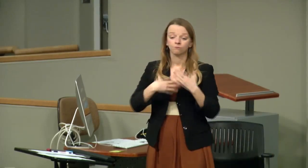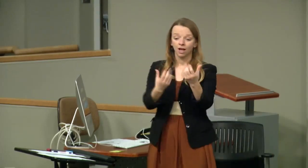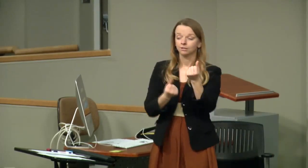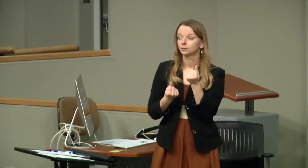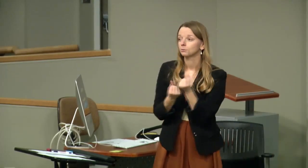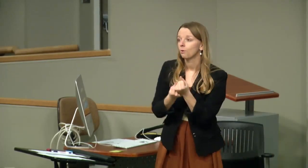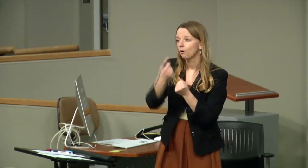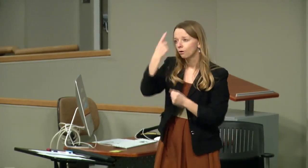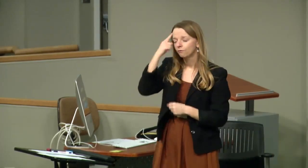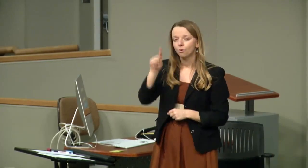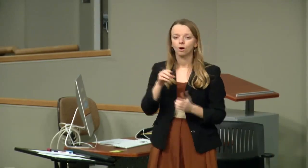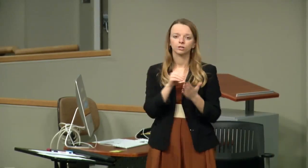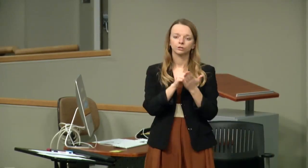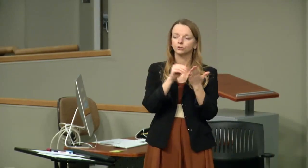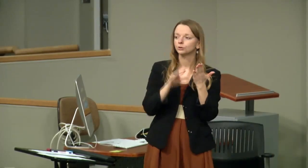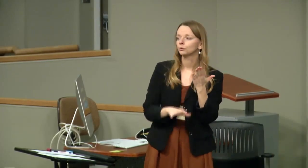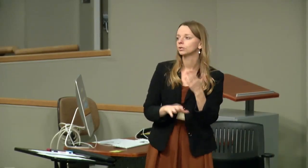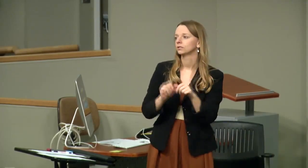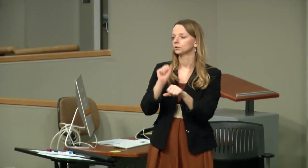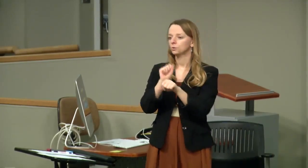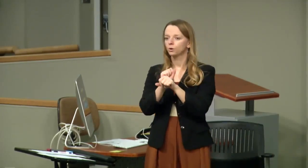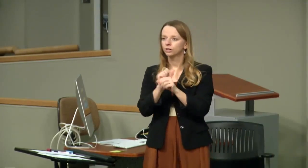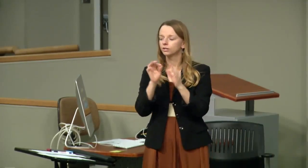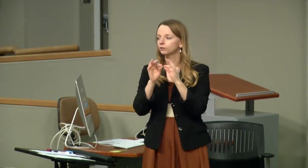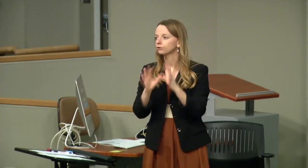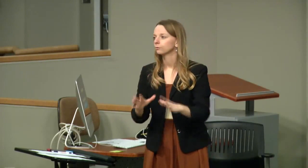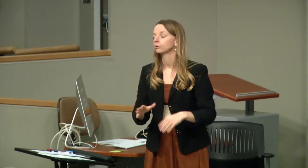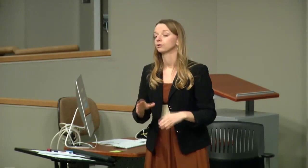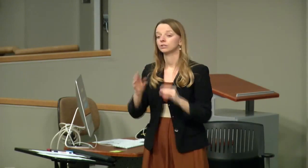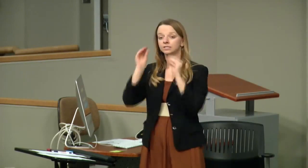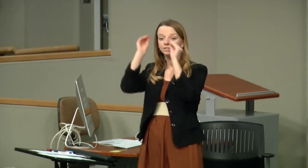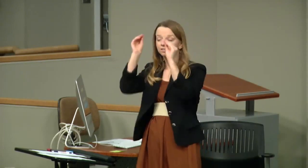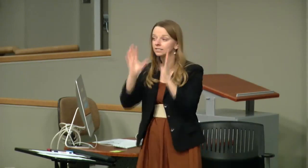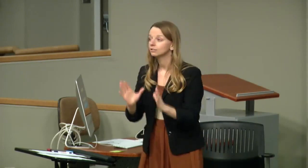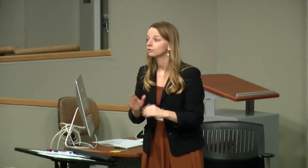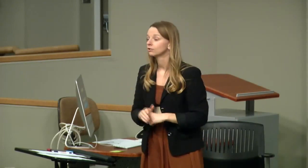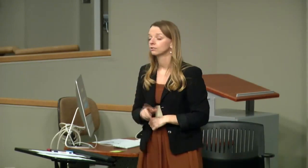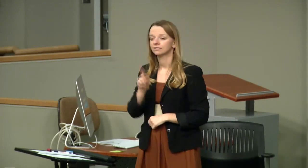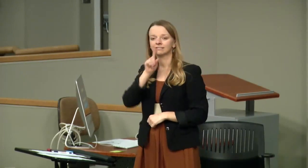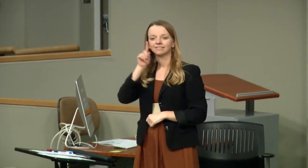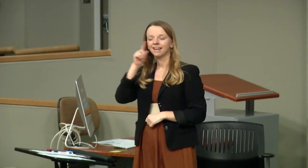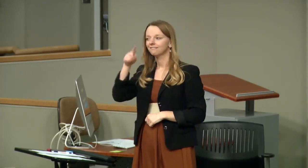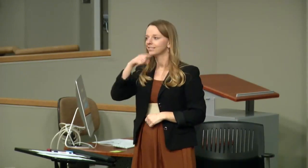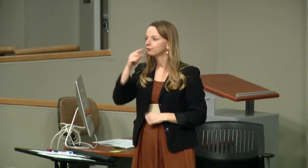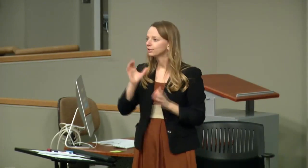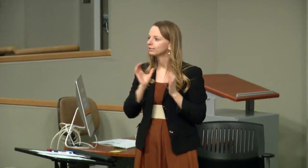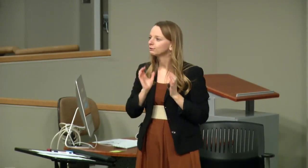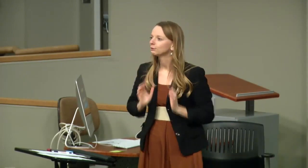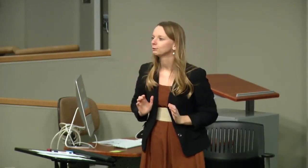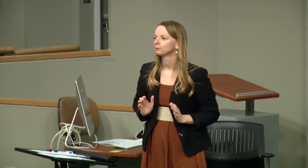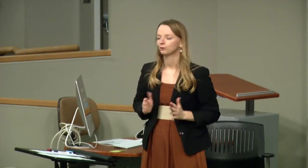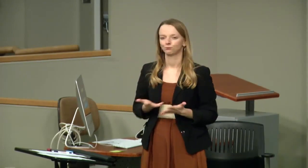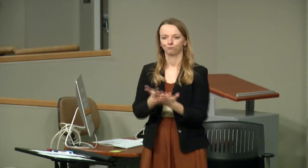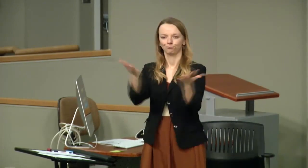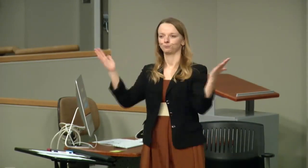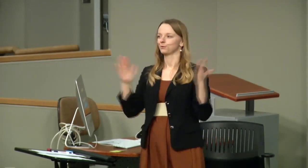And the goal of this is to support interpreters who are out there working, teachers, deaf and hearing consumers,